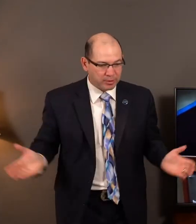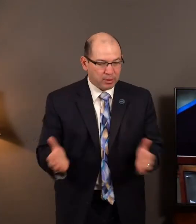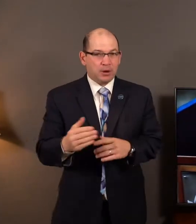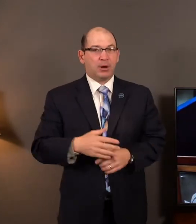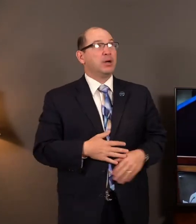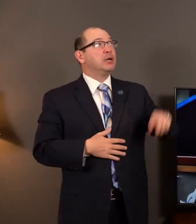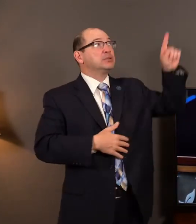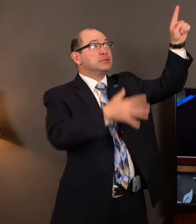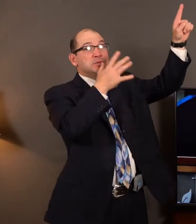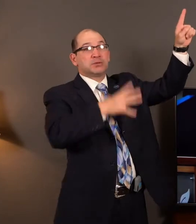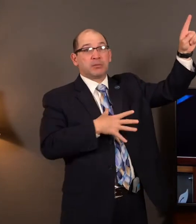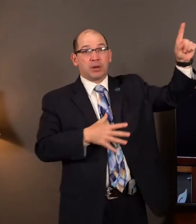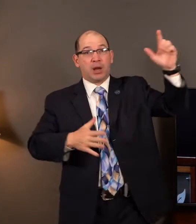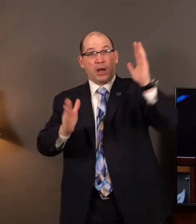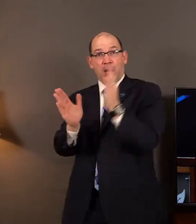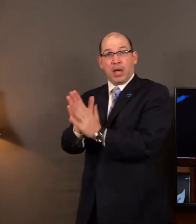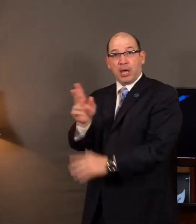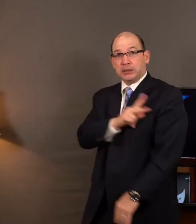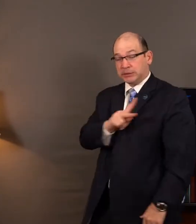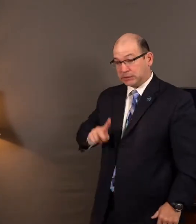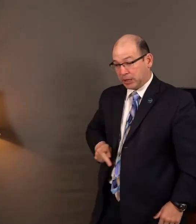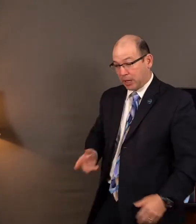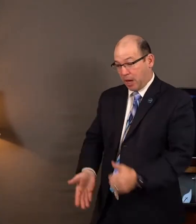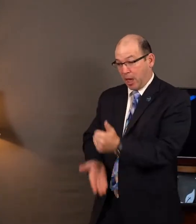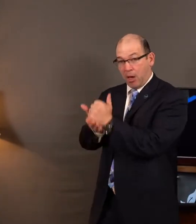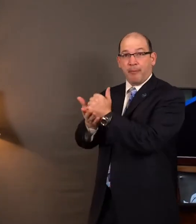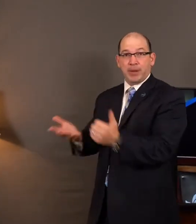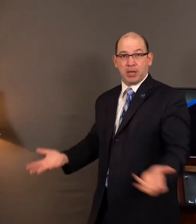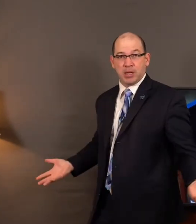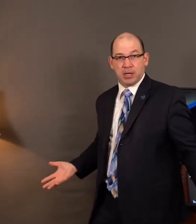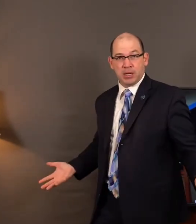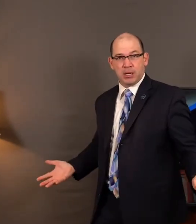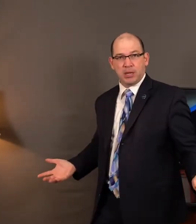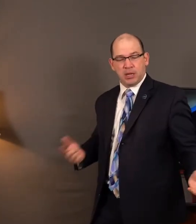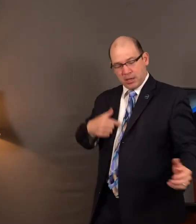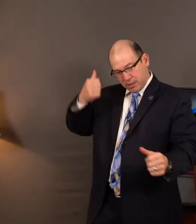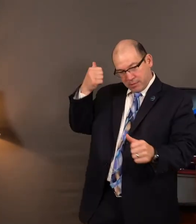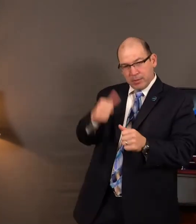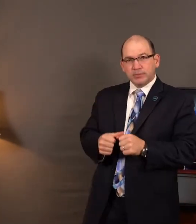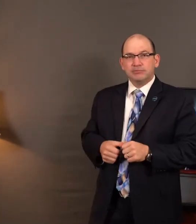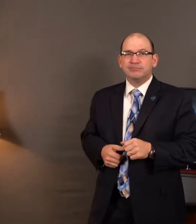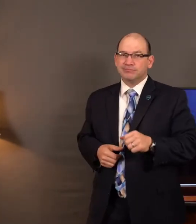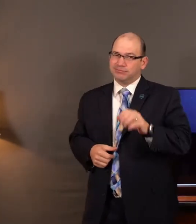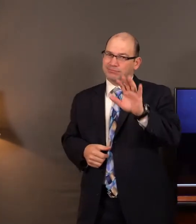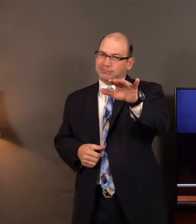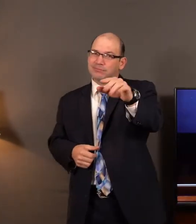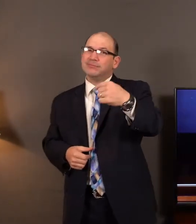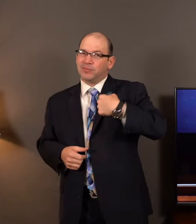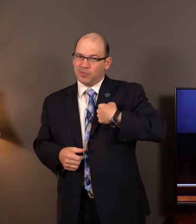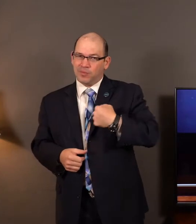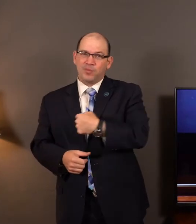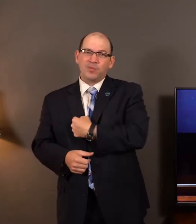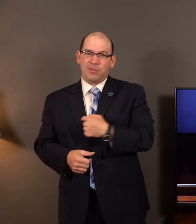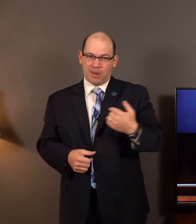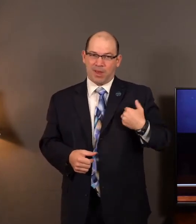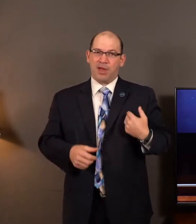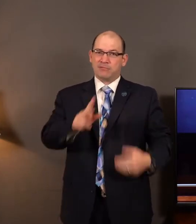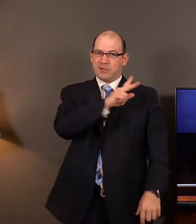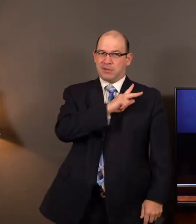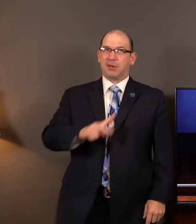to the king. She sought the king for help. And I'm reminded of the fact that we have a king that we can go to as well. The Bible